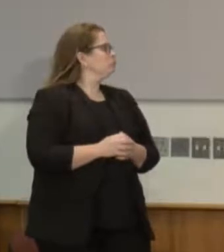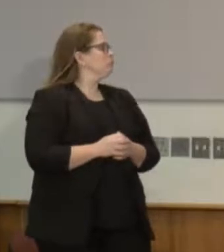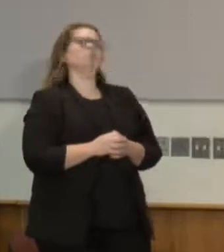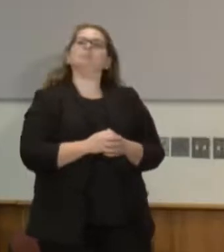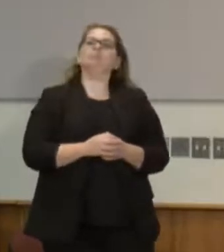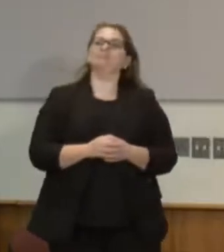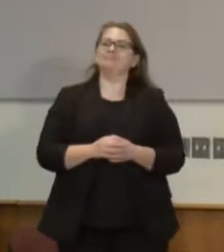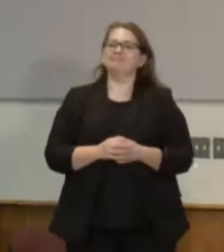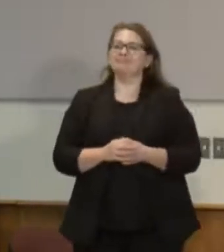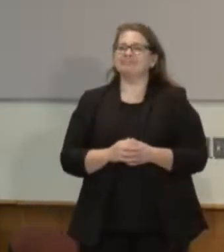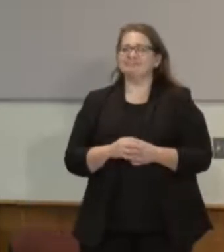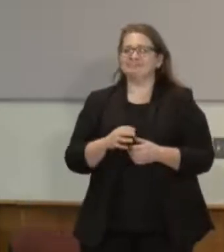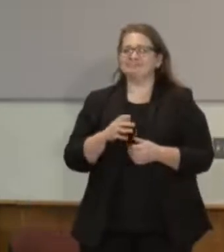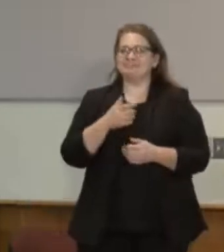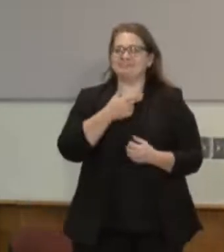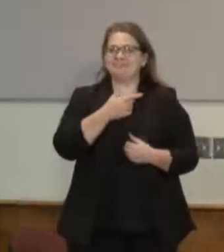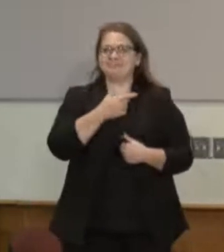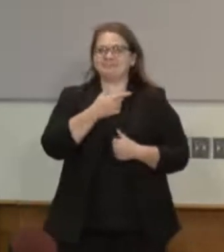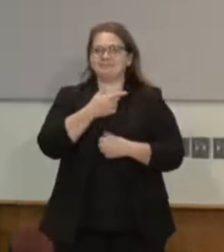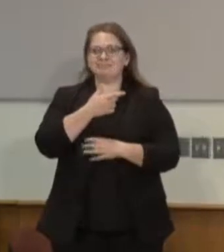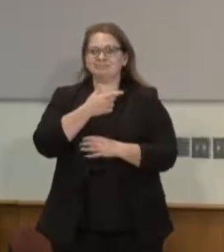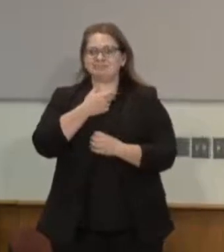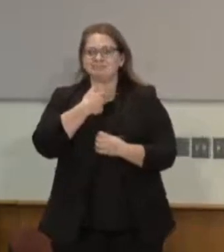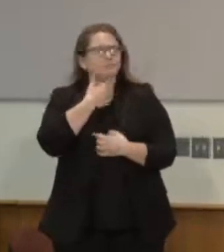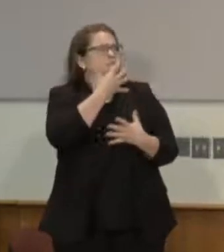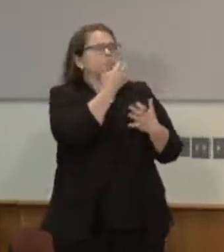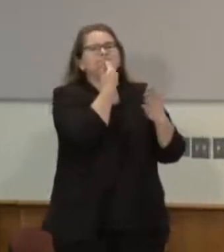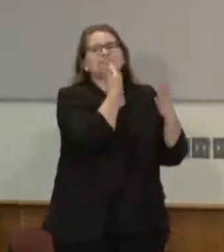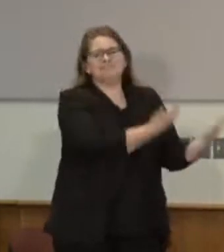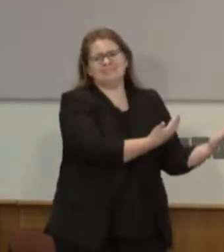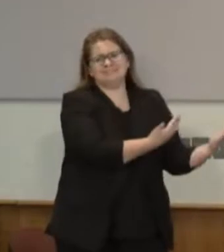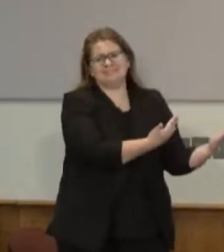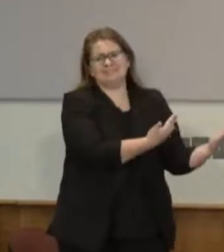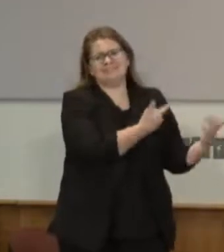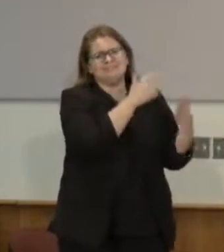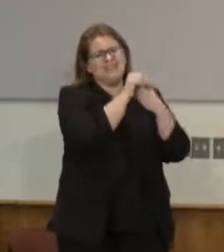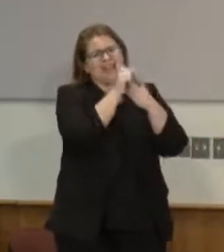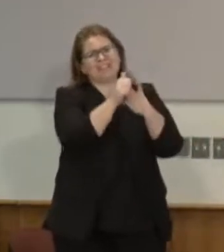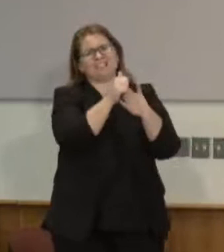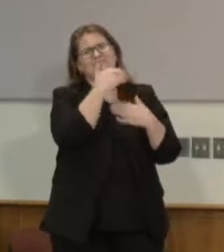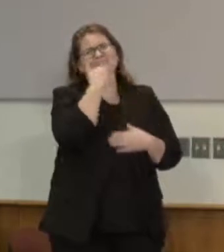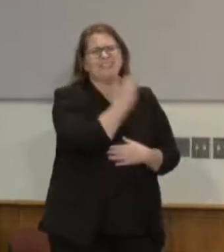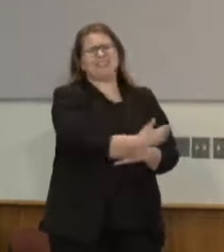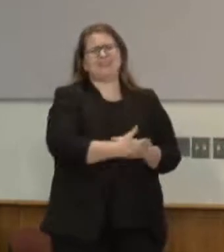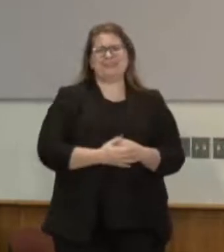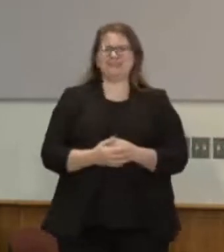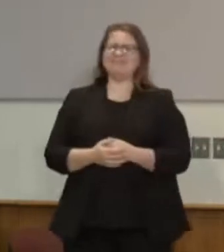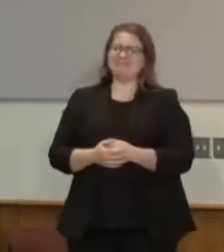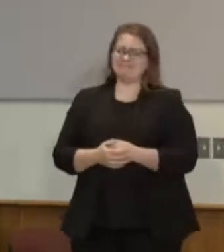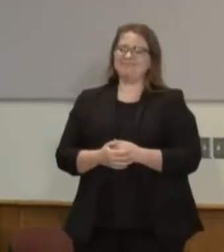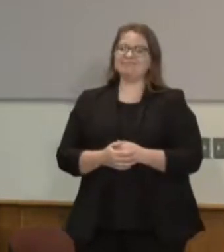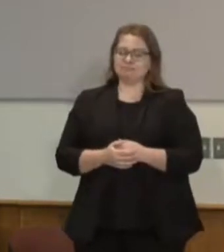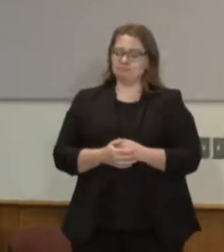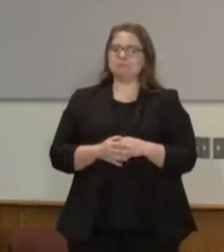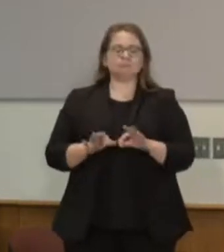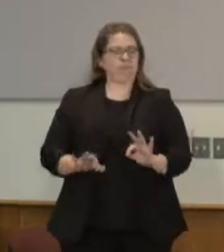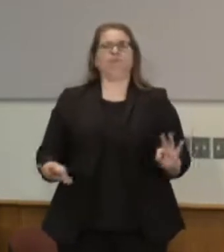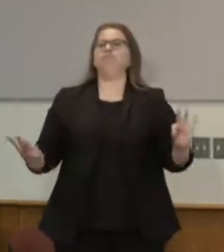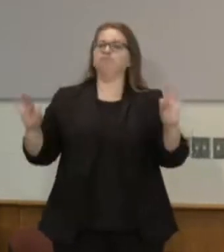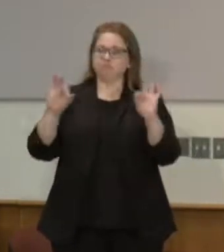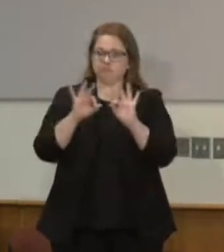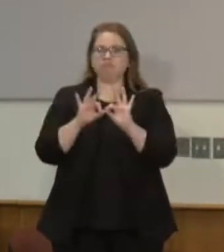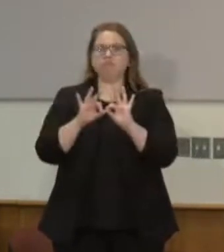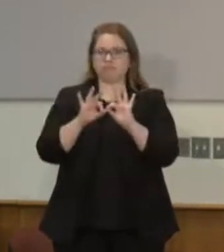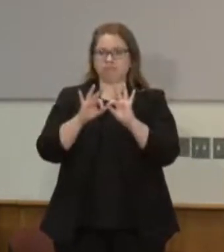meant to do this earlier just to say thank you for his great leadership this is a very important question because I was the author of ban